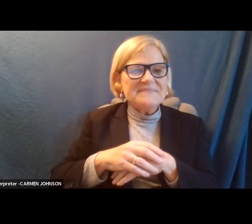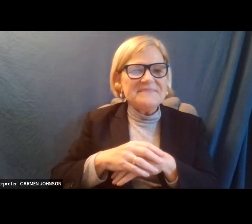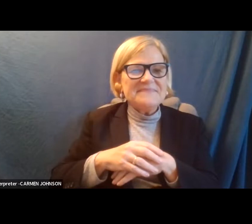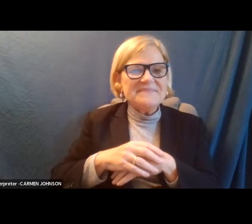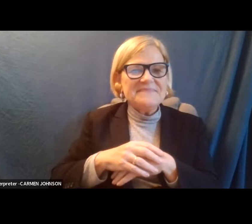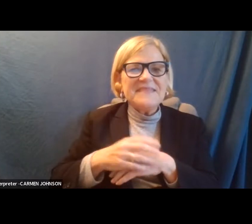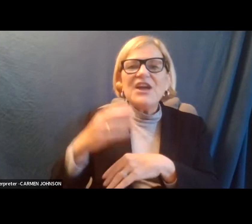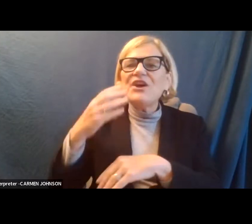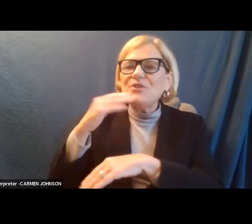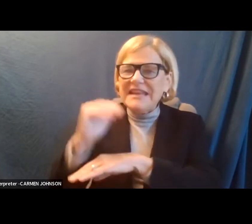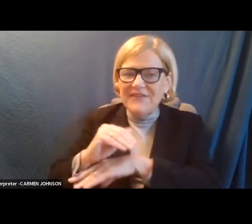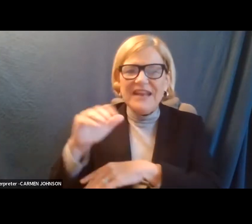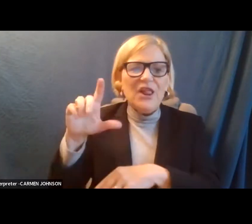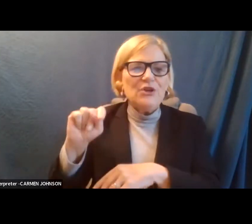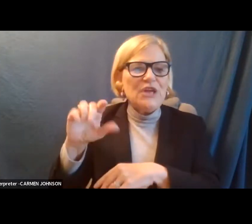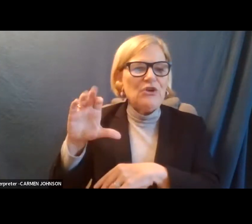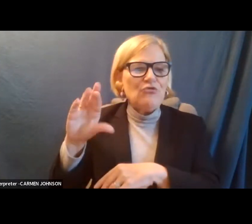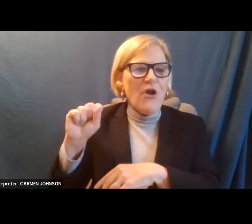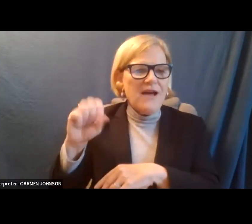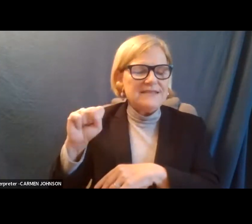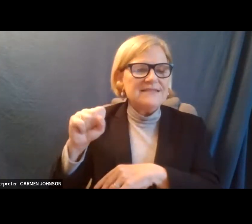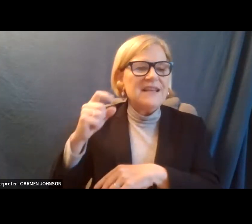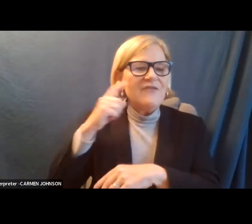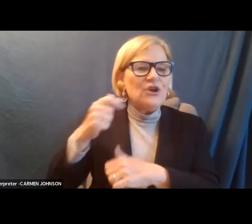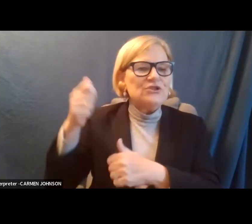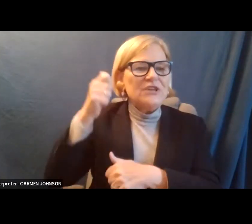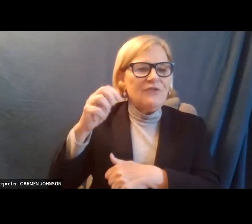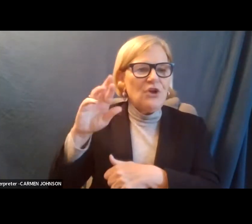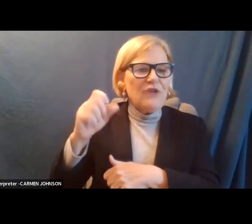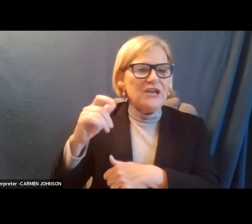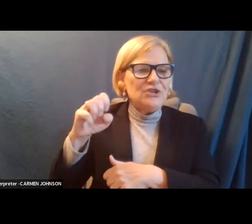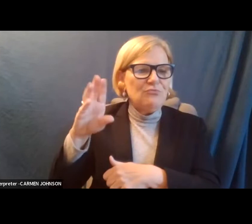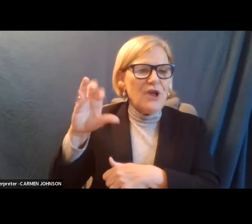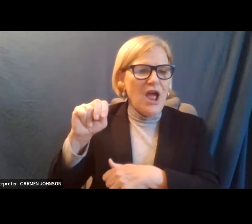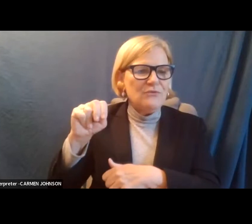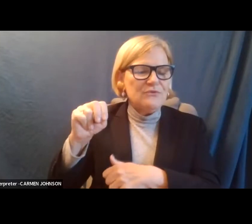Good evening, Lieutenant Cross in for Chief Ricky Brown, Transit Police.